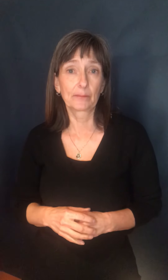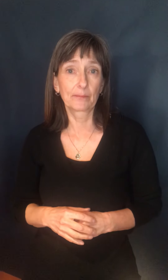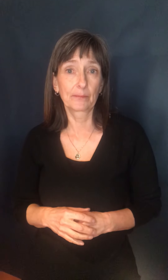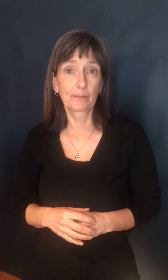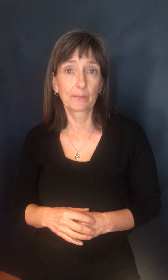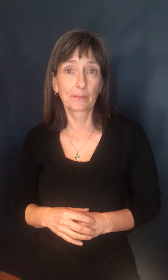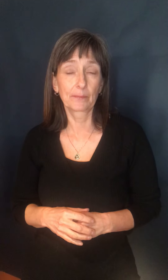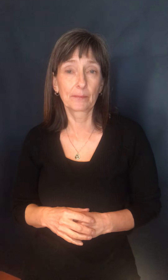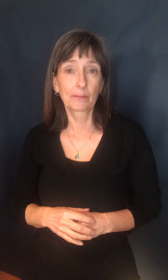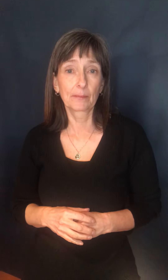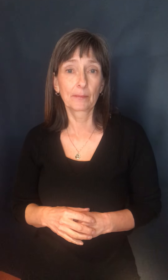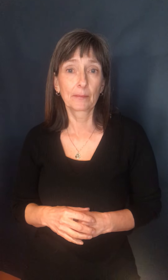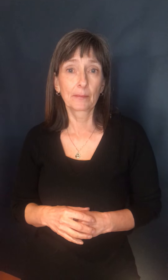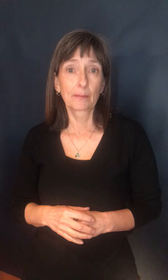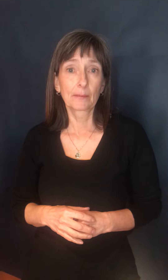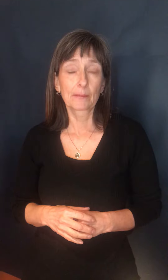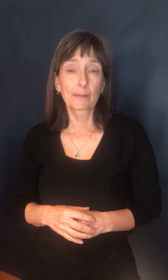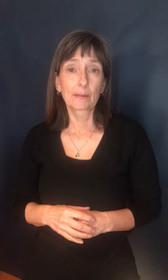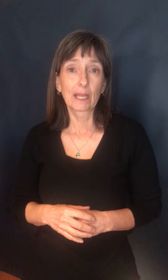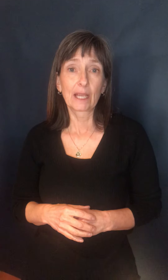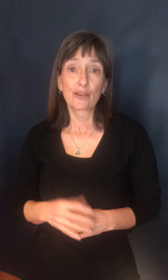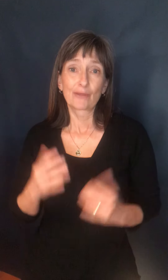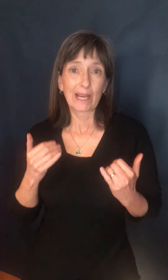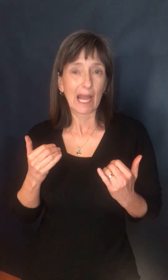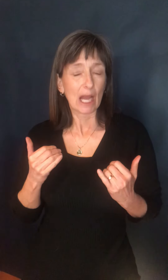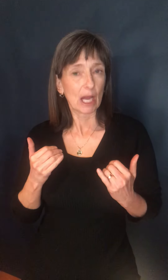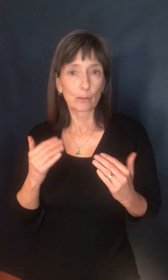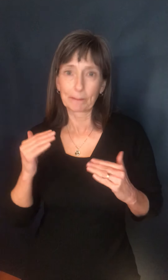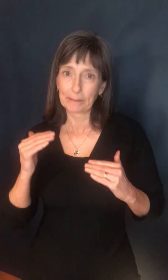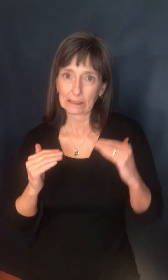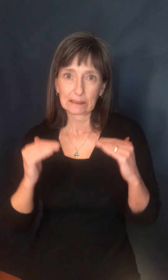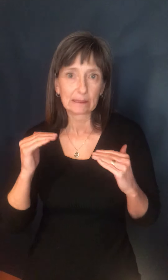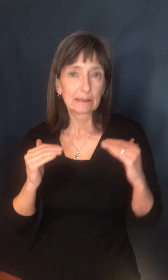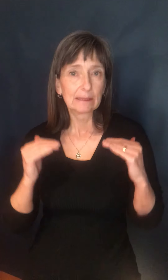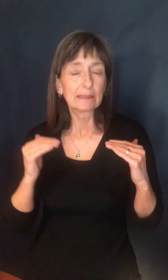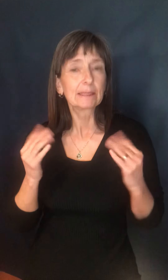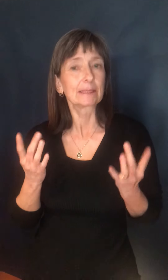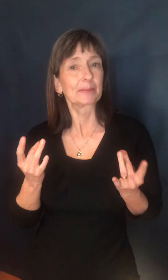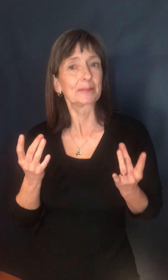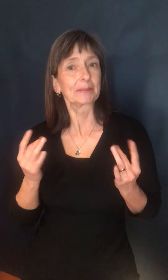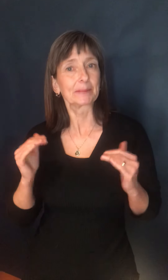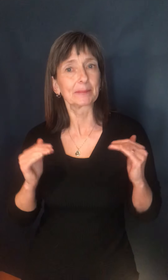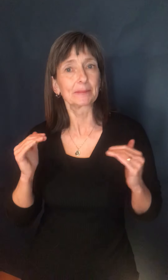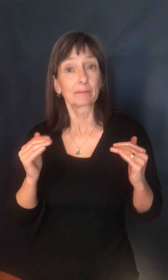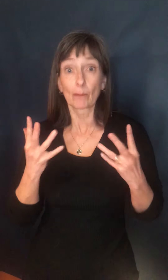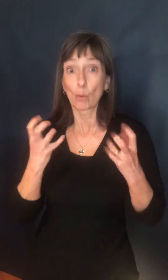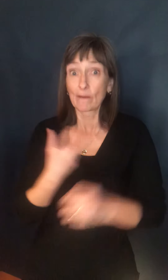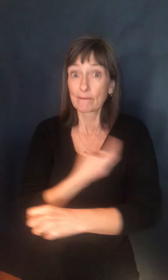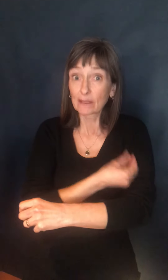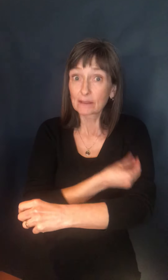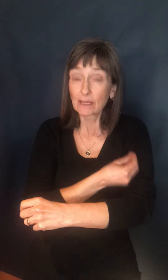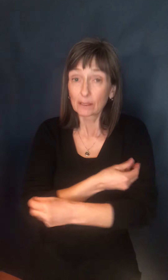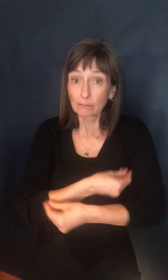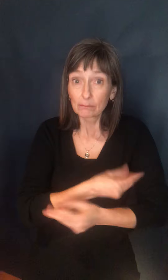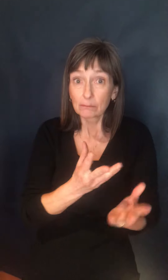We have a very delicate balance to achieve right now as we work to vaccinate as many people as possible while preventing another outbreak.